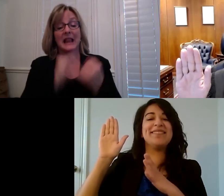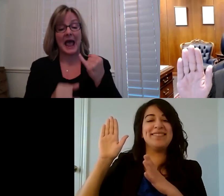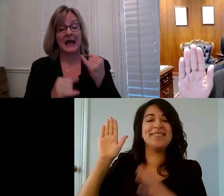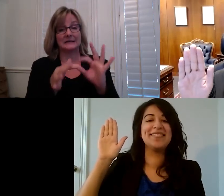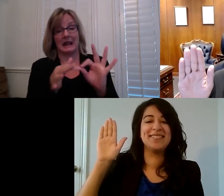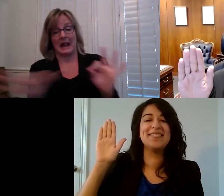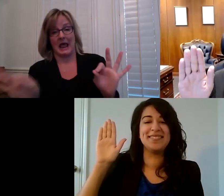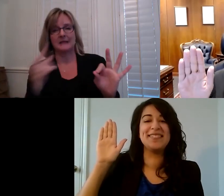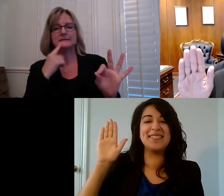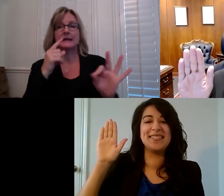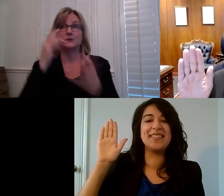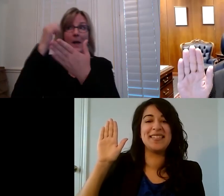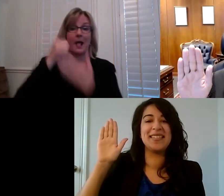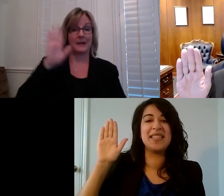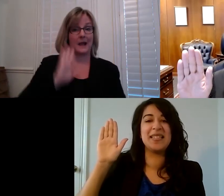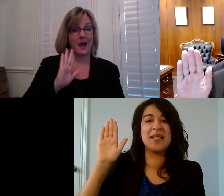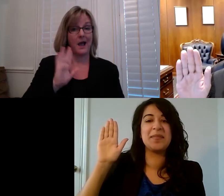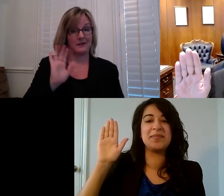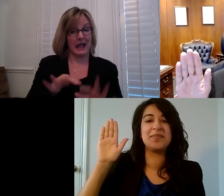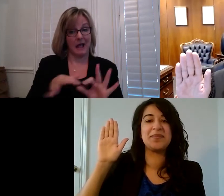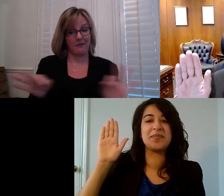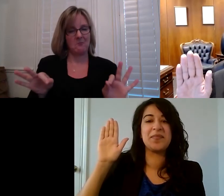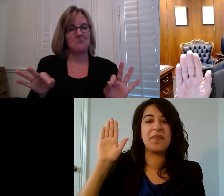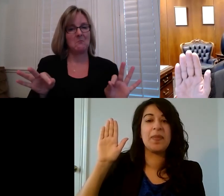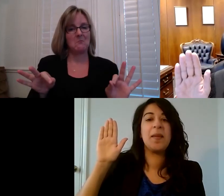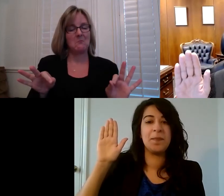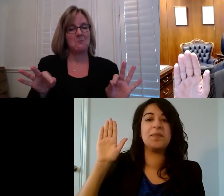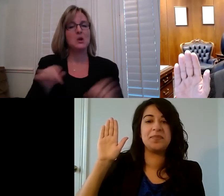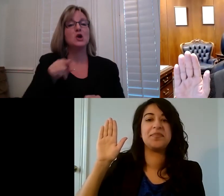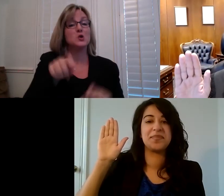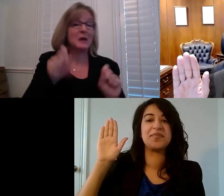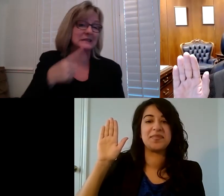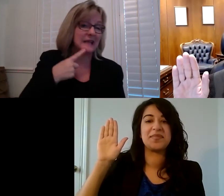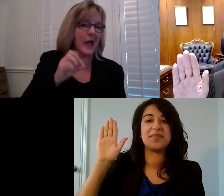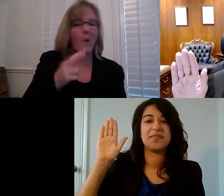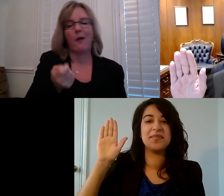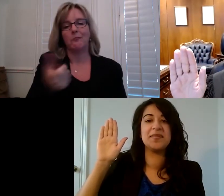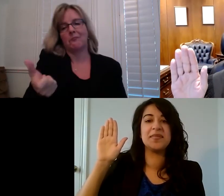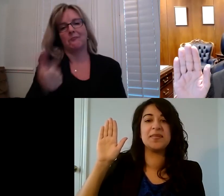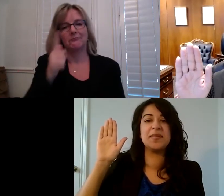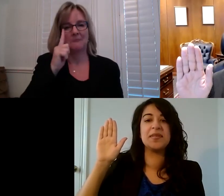oath is so help me God and you can you can you can say that or not it's your preference